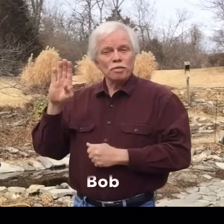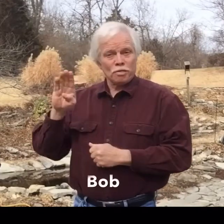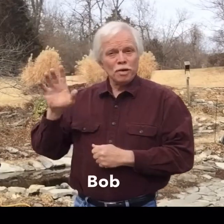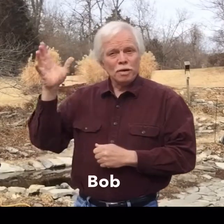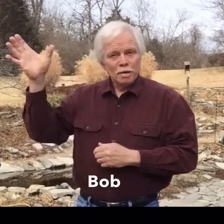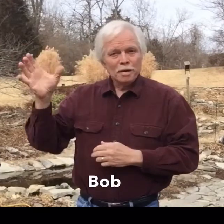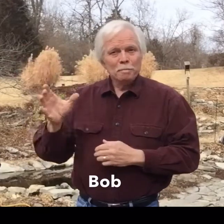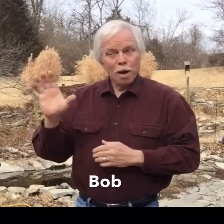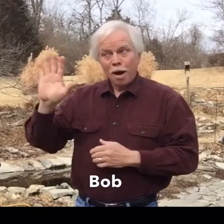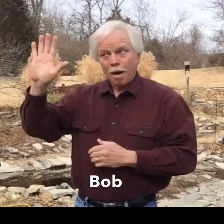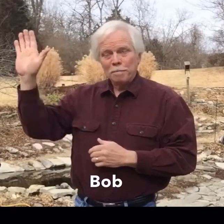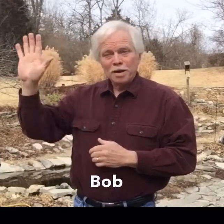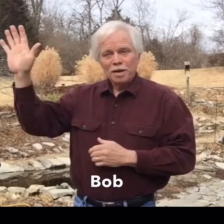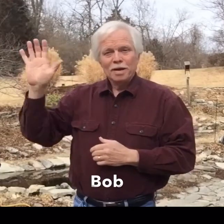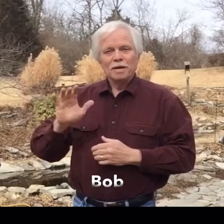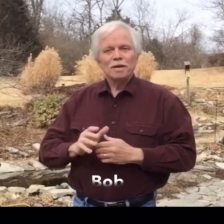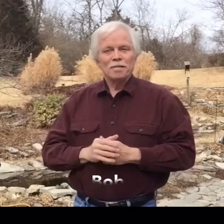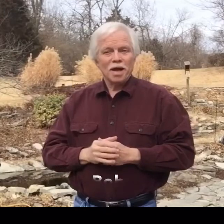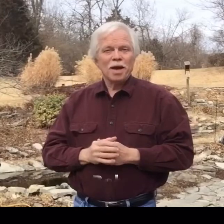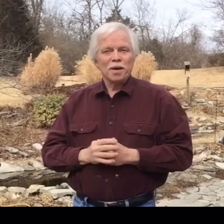Bob there.